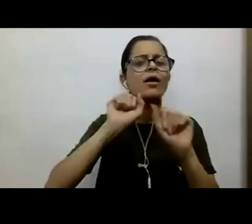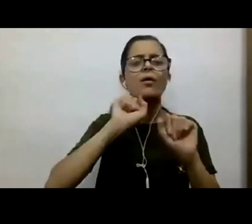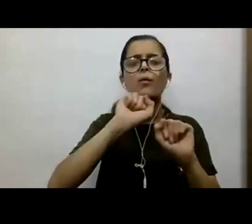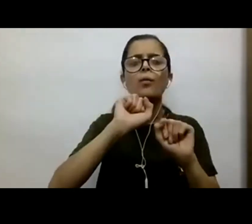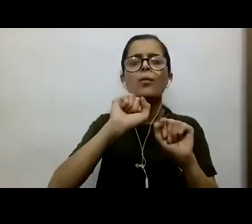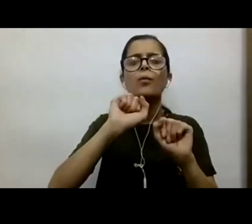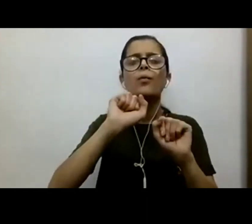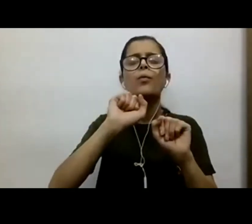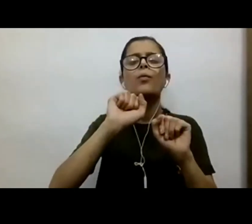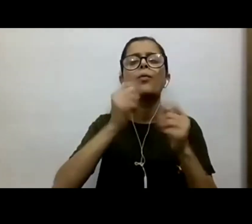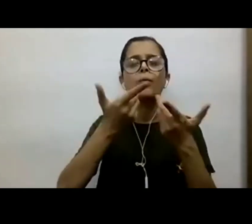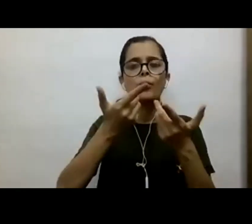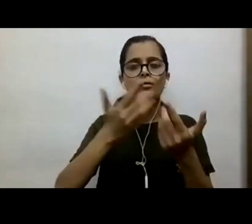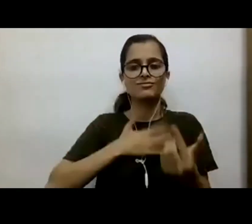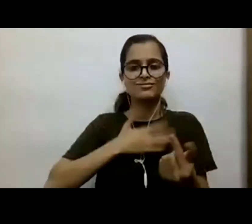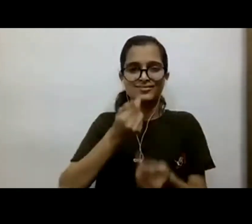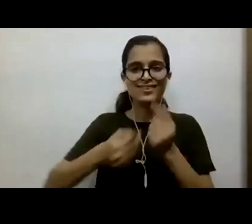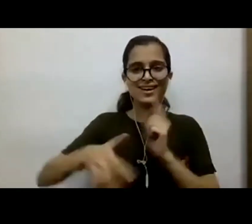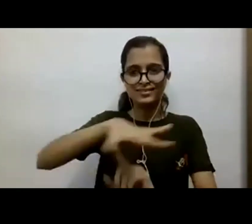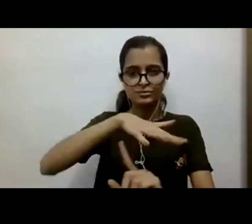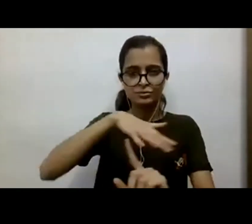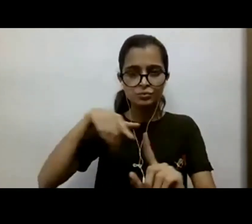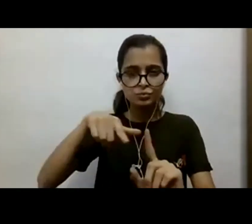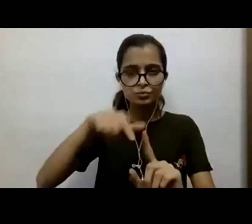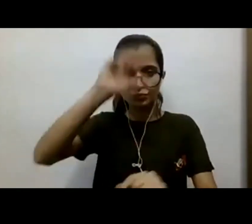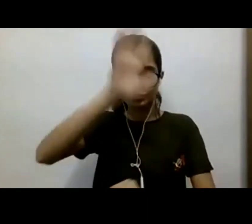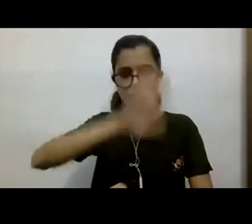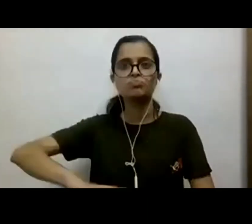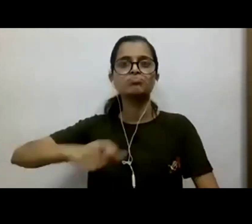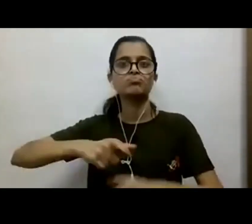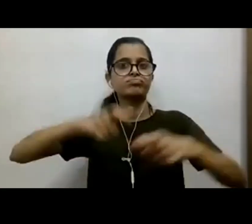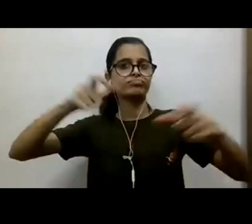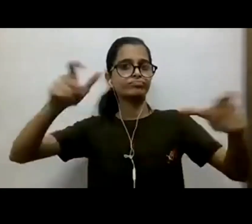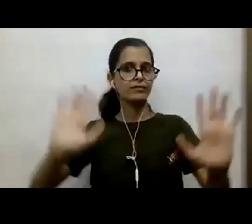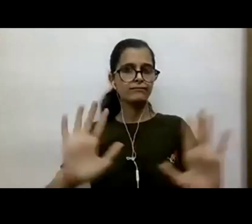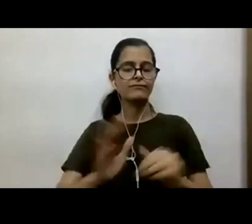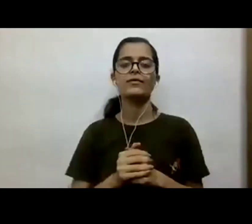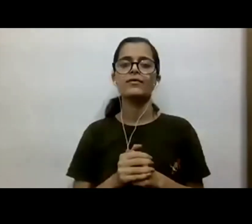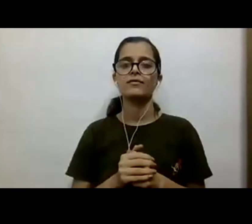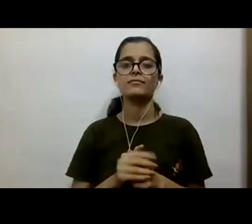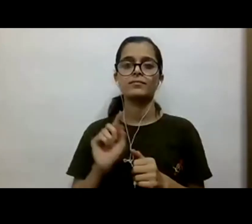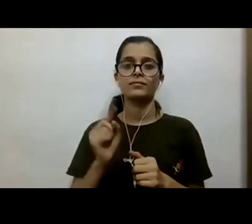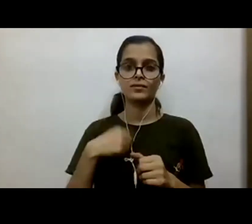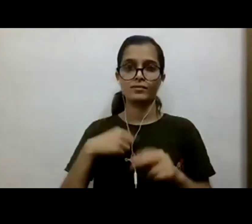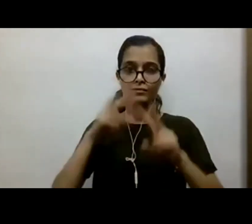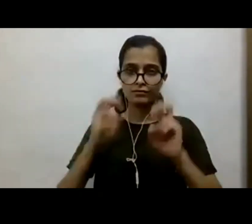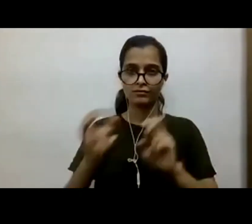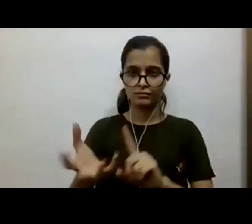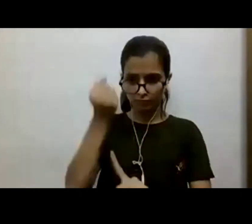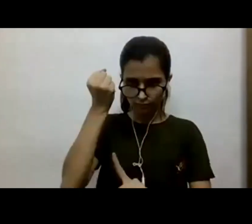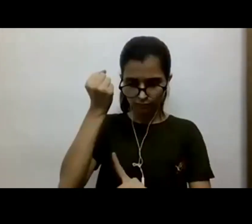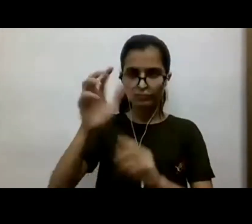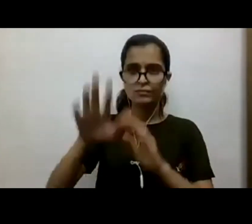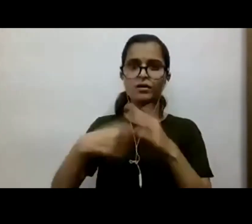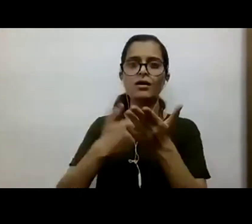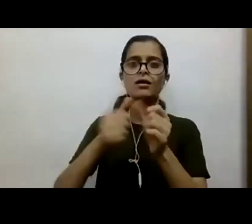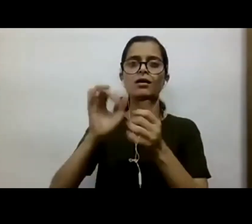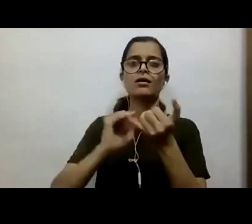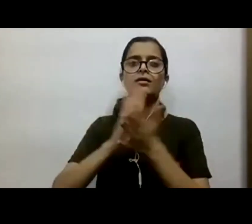-year-old grassroots organization, Pan-India. So, when I first met the founder very quickly, she told me, Rashmi ji,